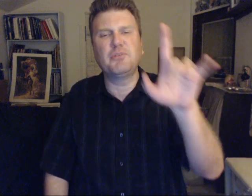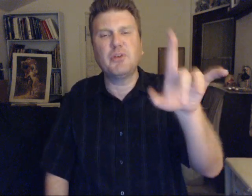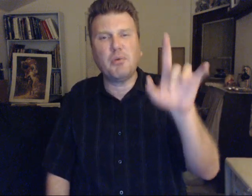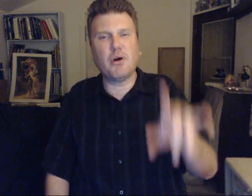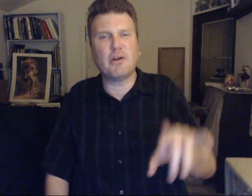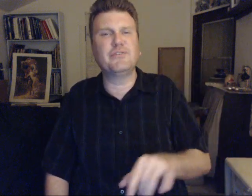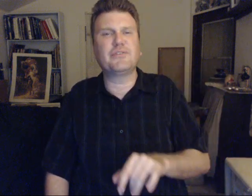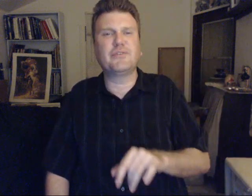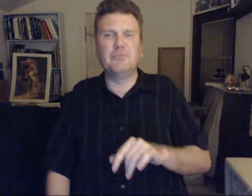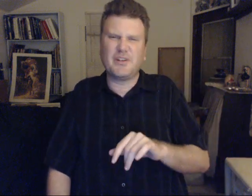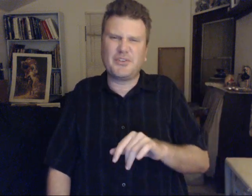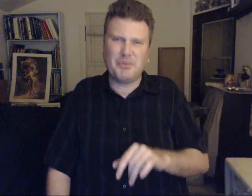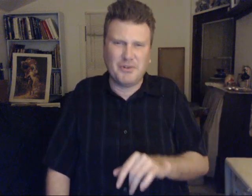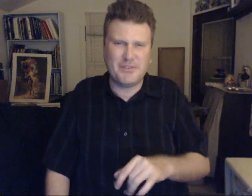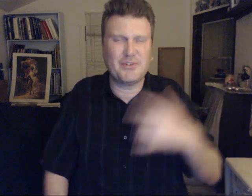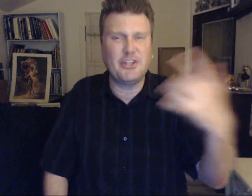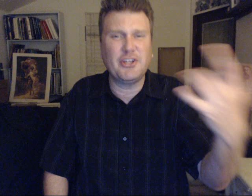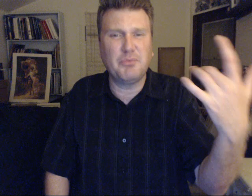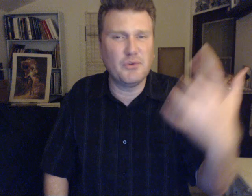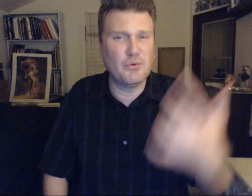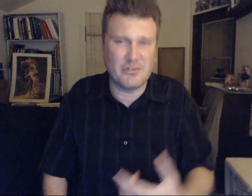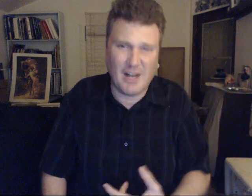be a part of this human experience. To keep you alive.